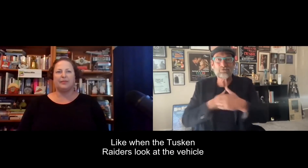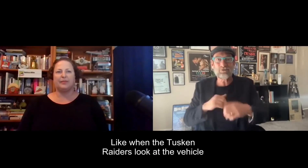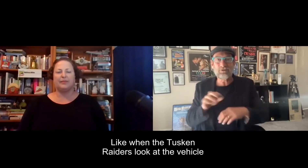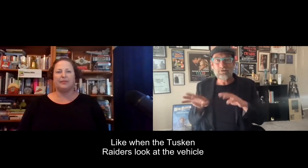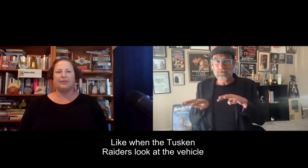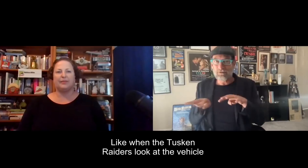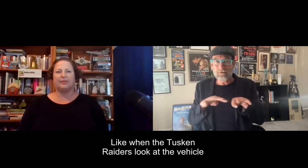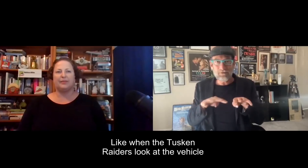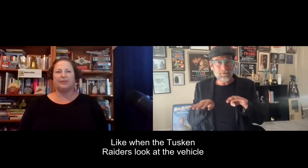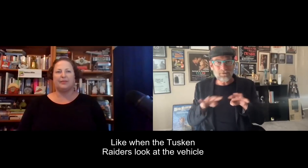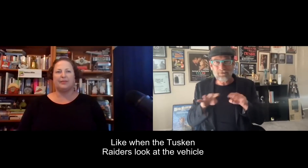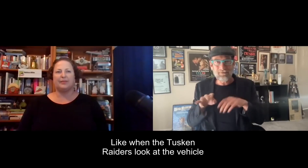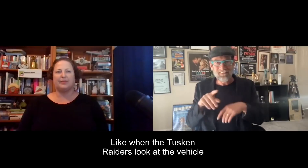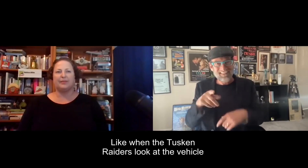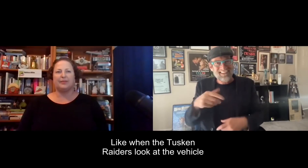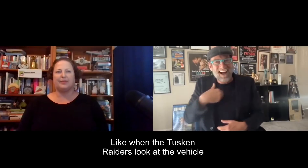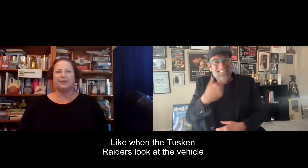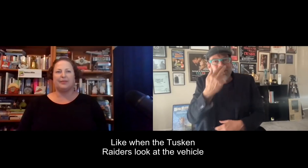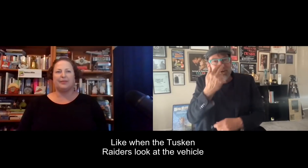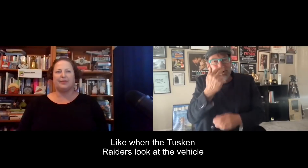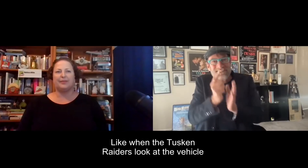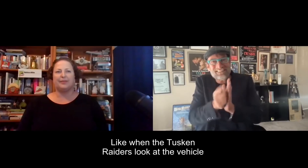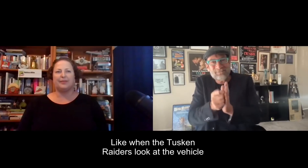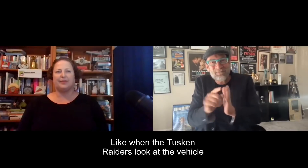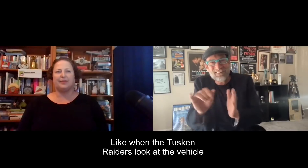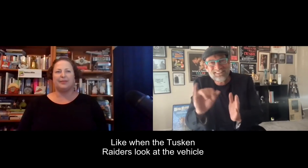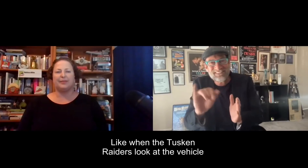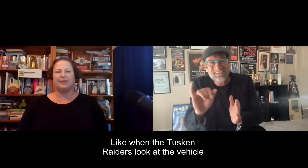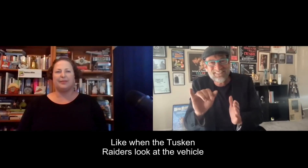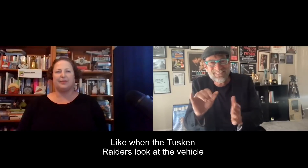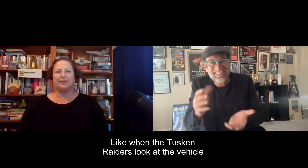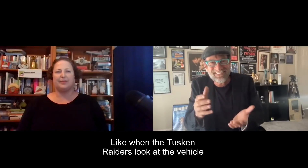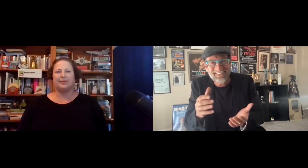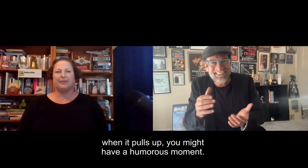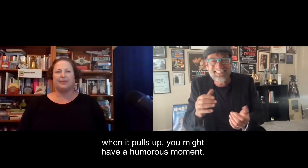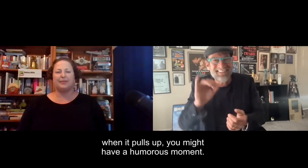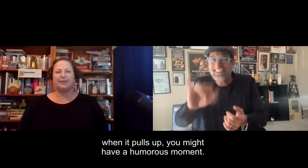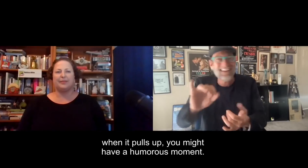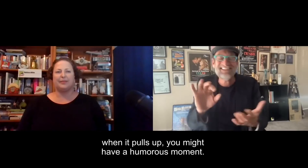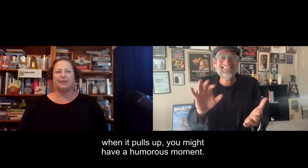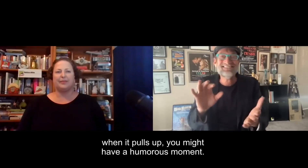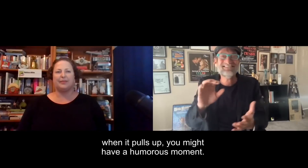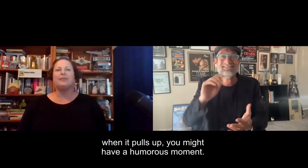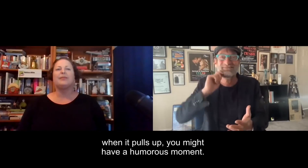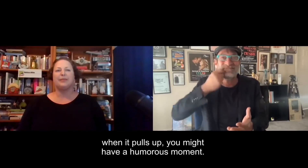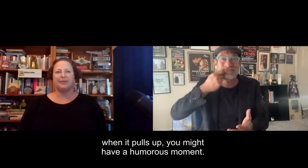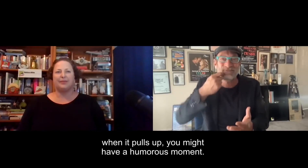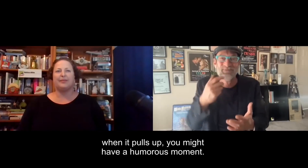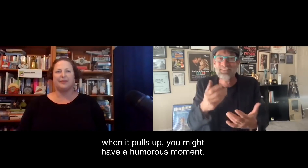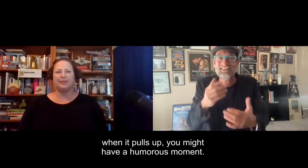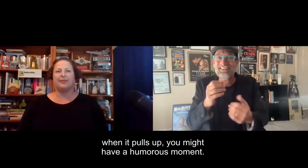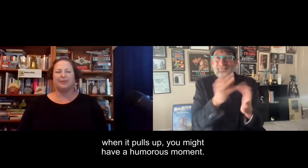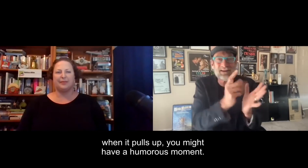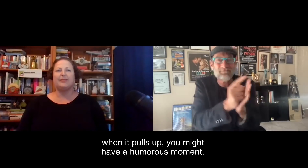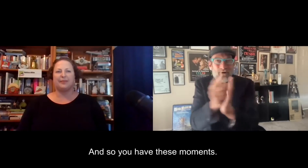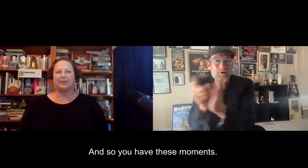Tuscan Raiders look at the vehicle when it pulls up, you might have a humorous moment. And so